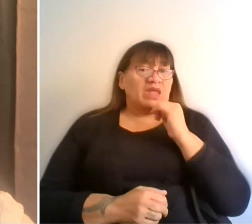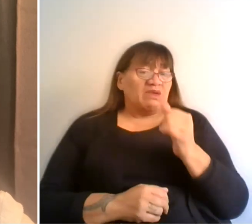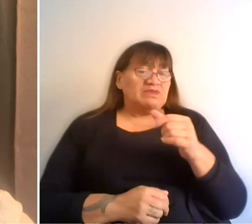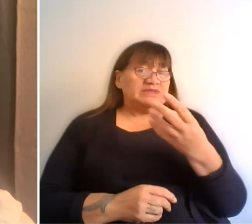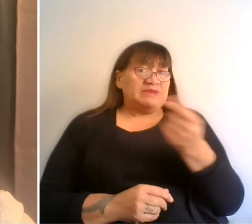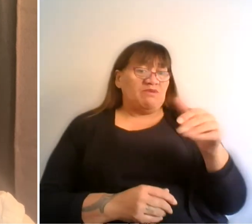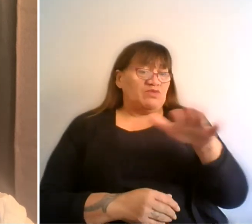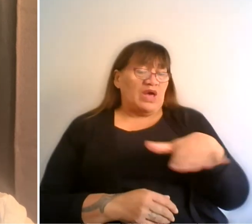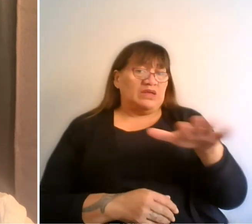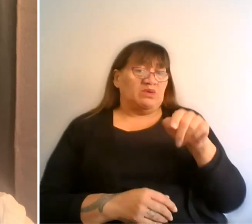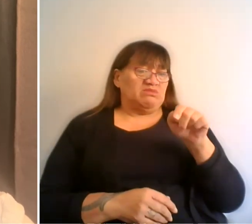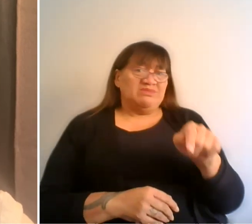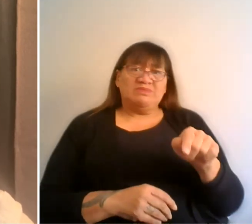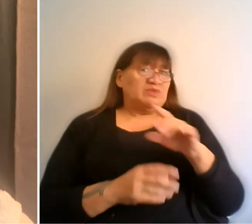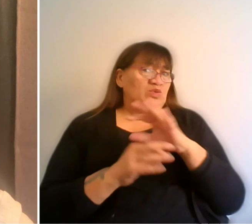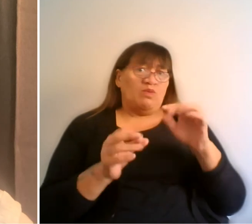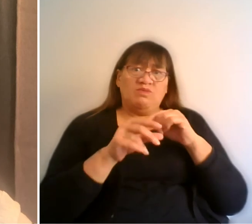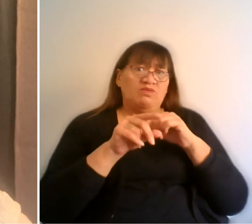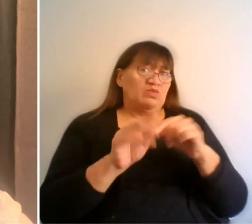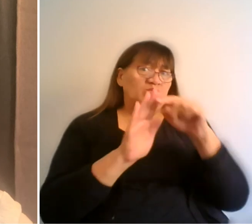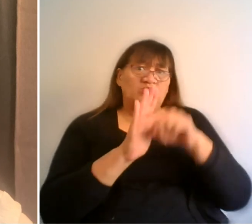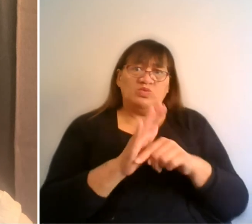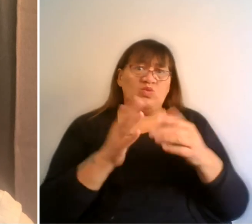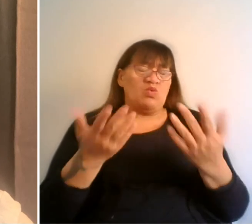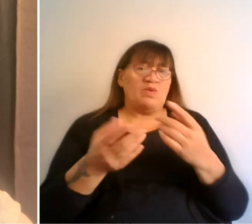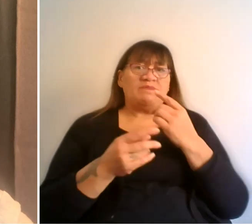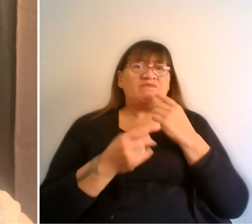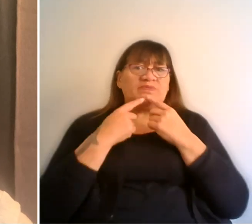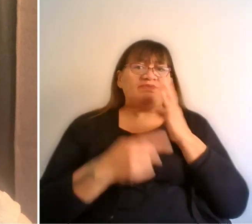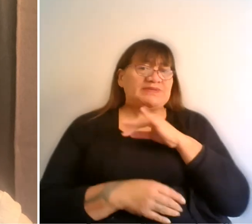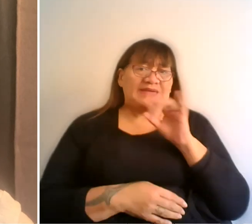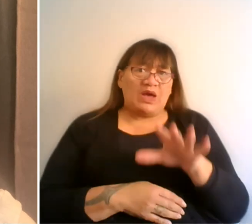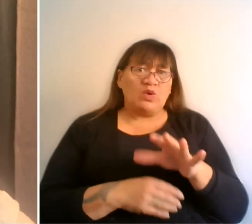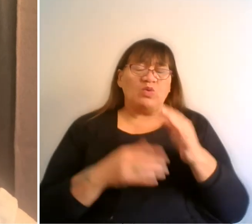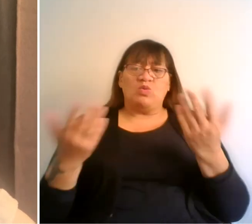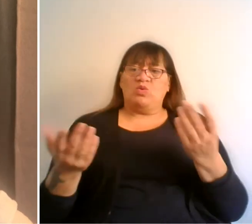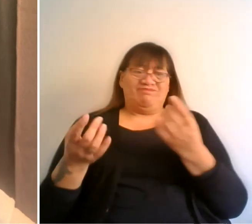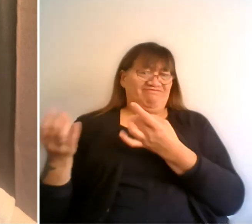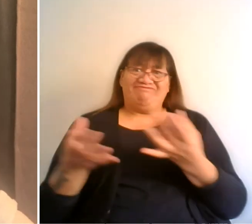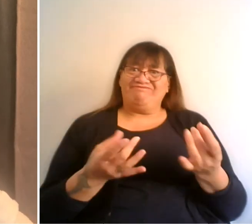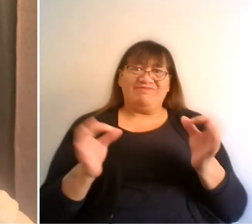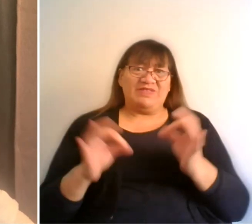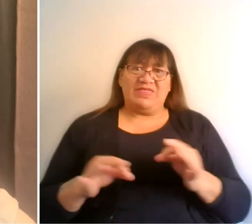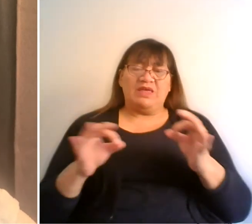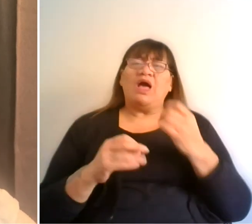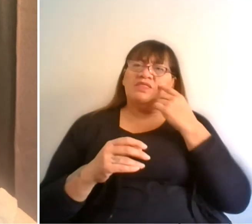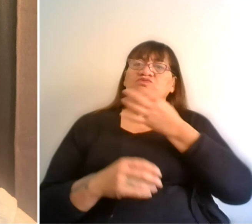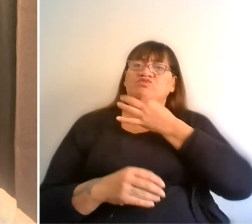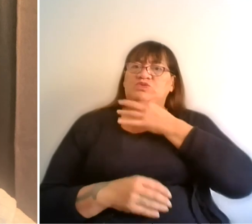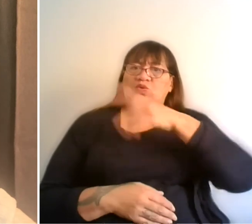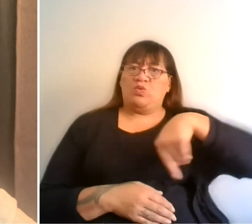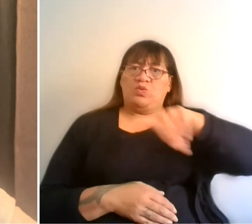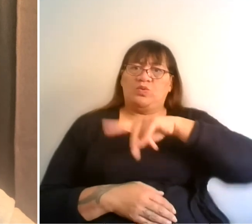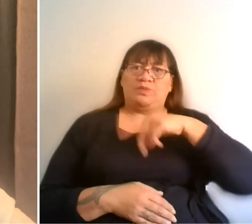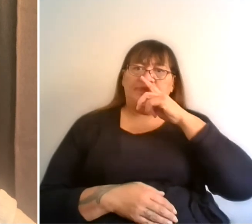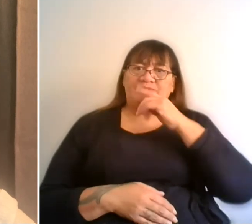aren't compliant or they're not informed or even prepared, then we're all at risk. So really